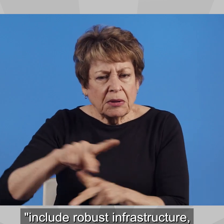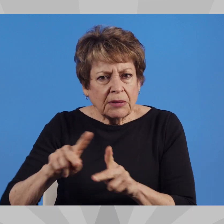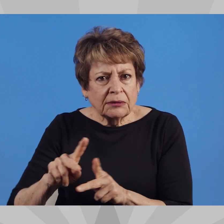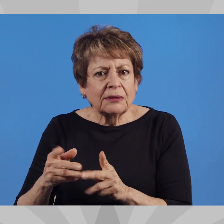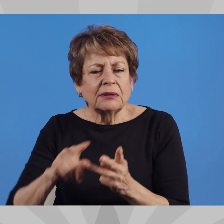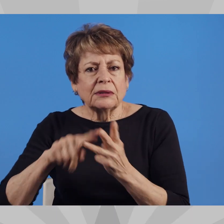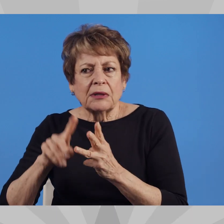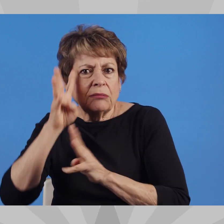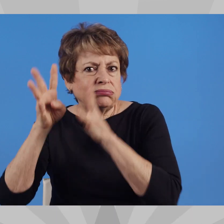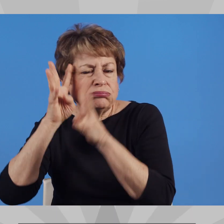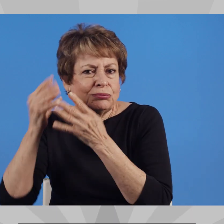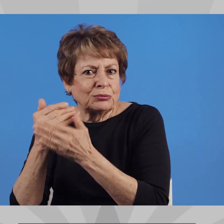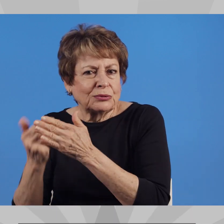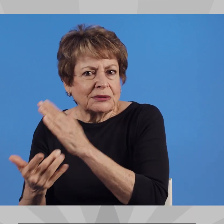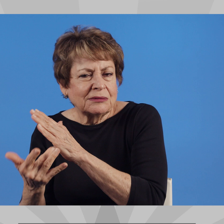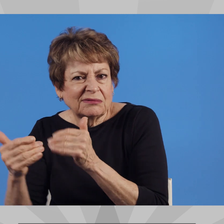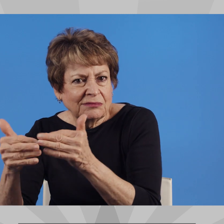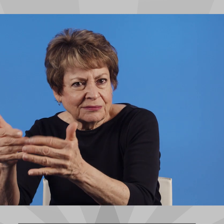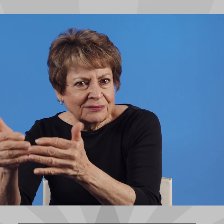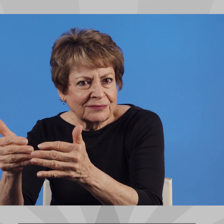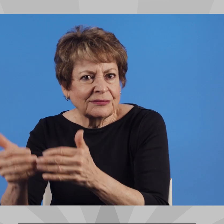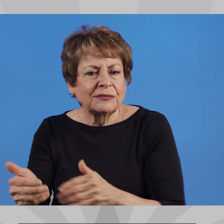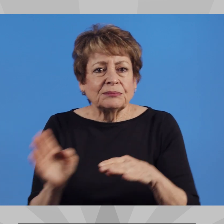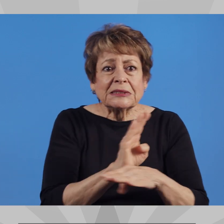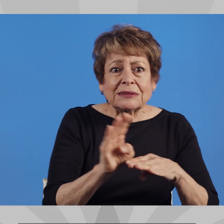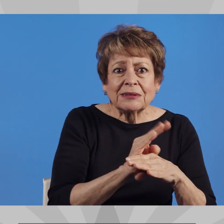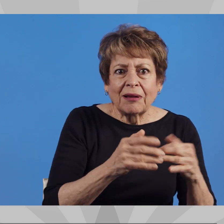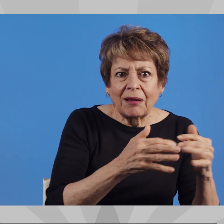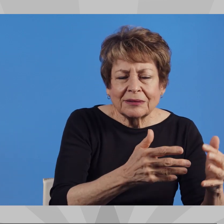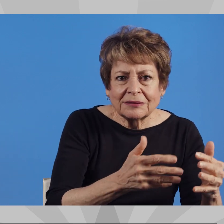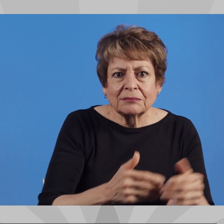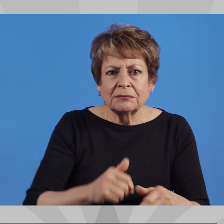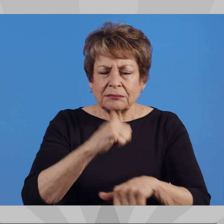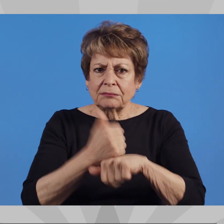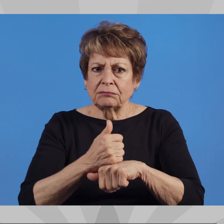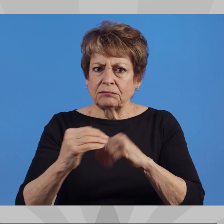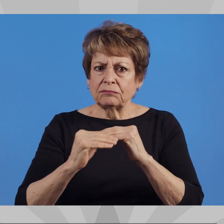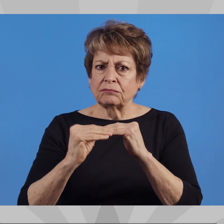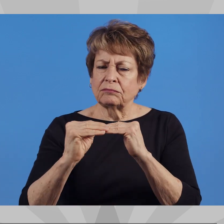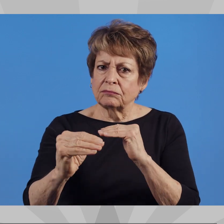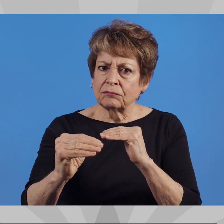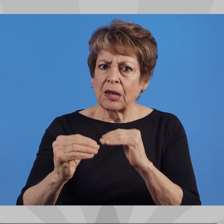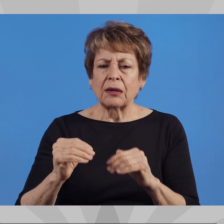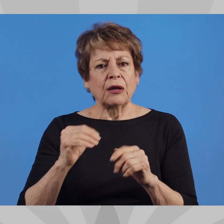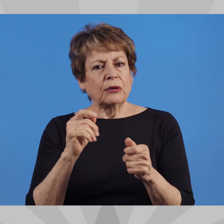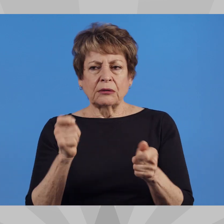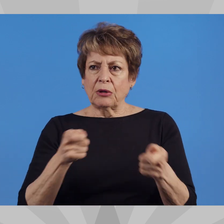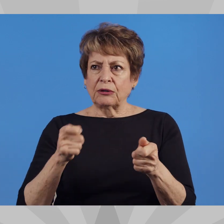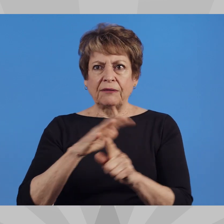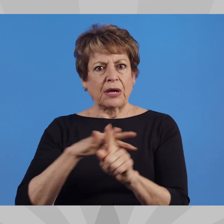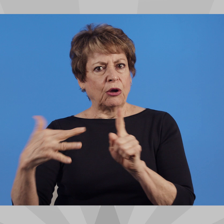WORKFORCE, INNOVATION, ENTREPRENEURSHIP, AND A STABLE REGULATORY ENVIRONMENT.